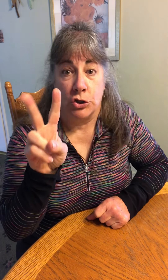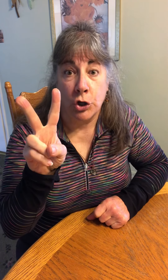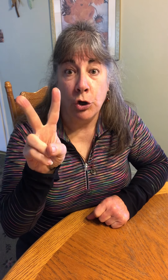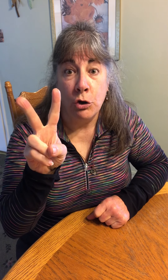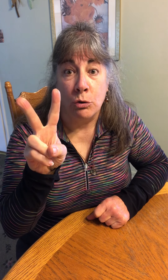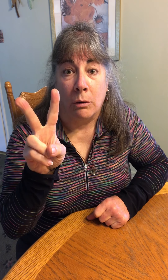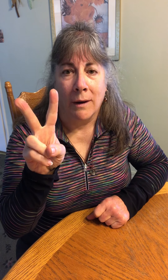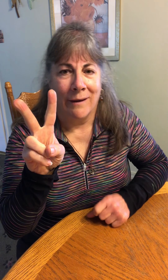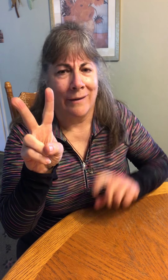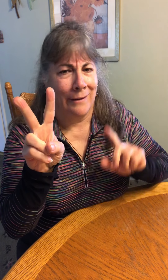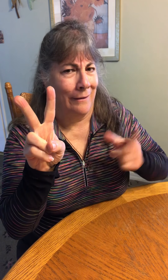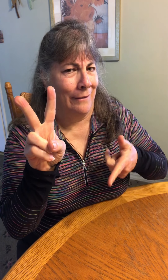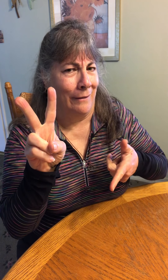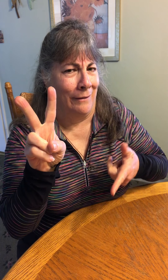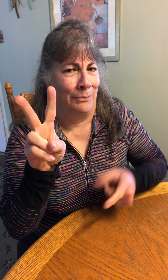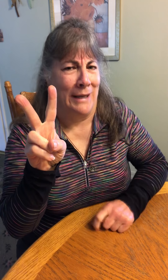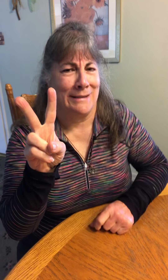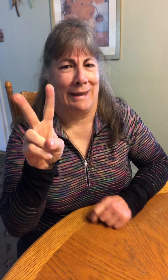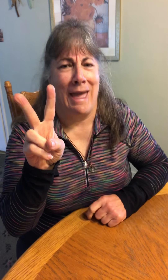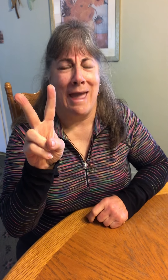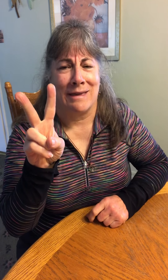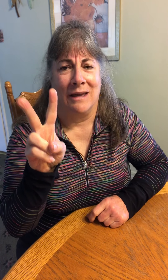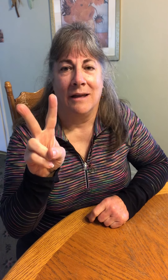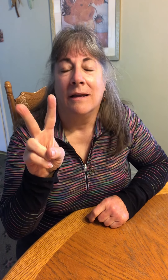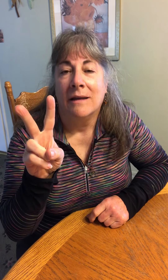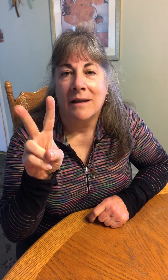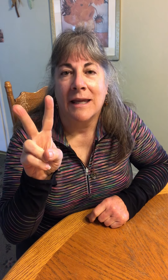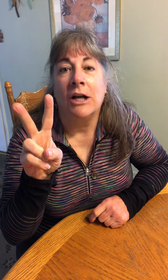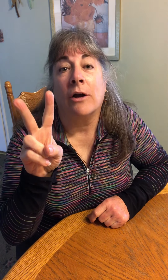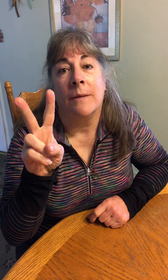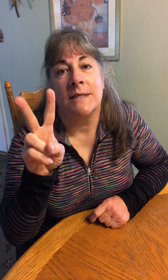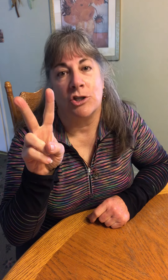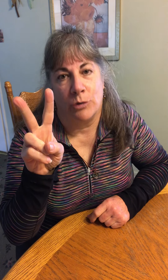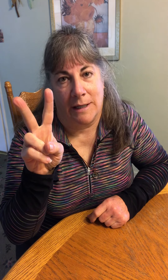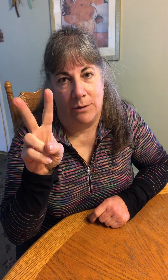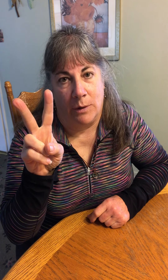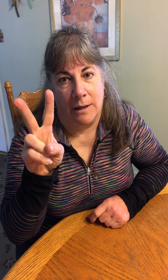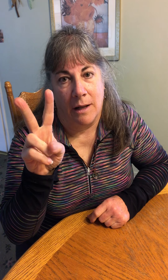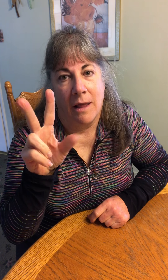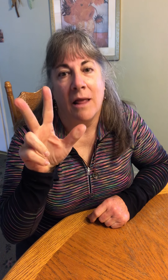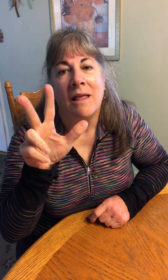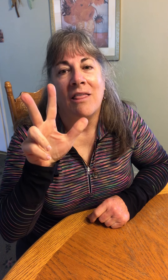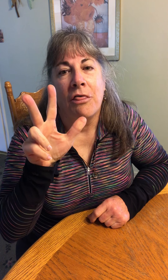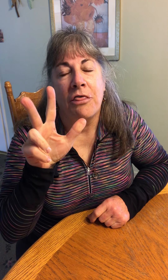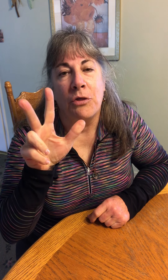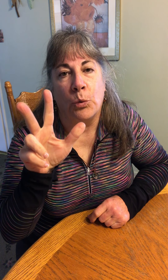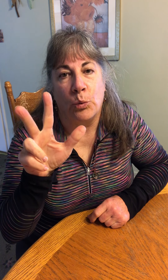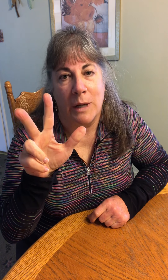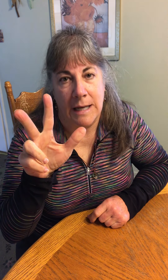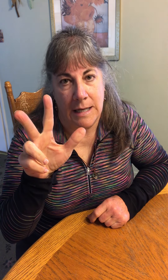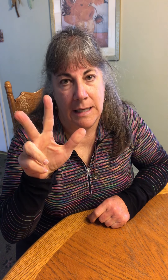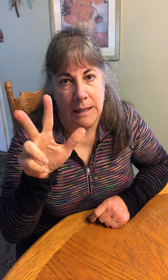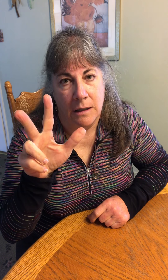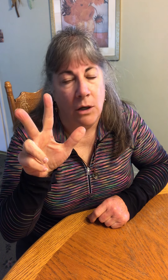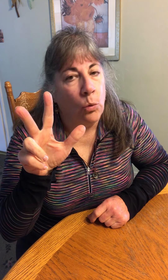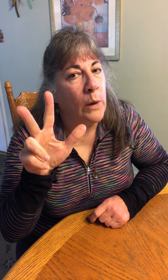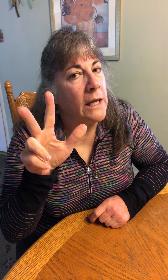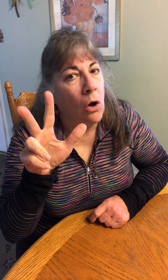Two. Oh, piece of cake! Here comes the tricky one. Three. We no